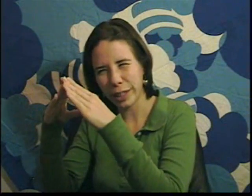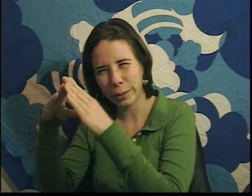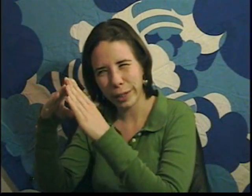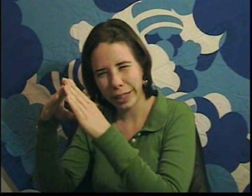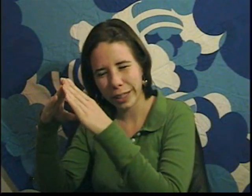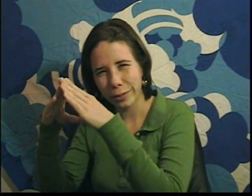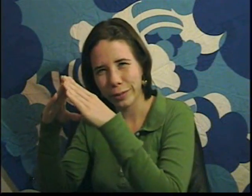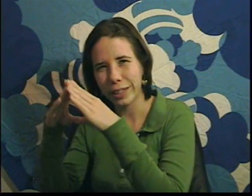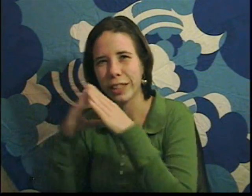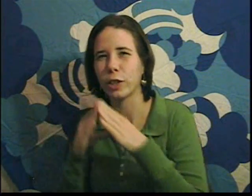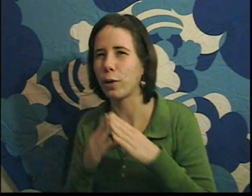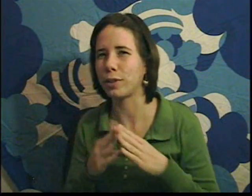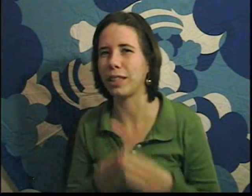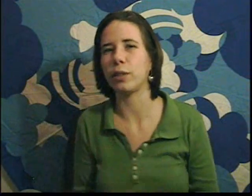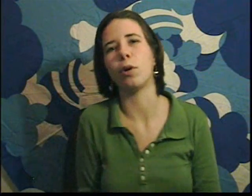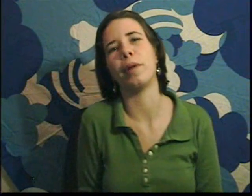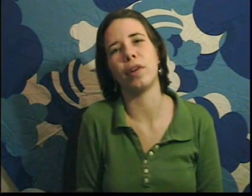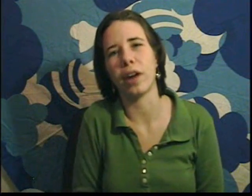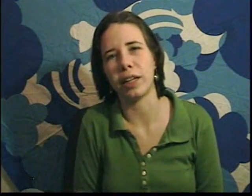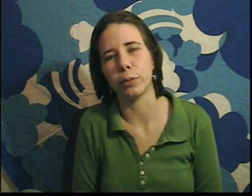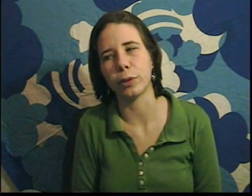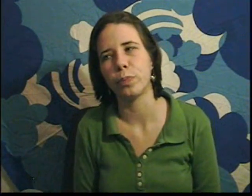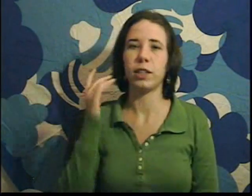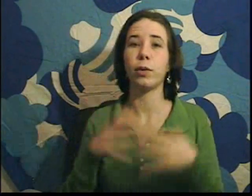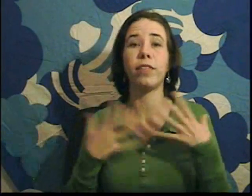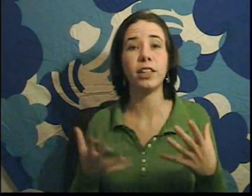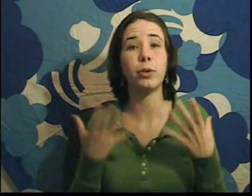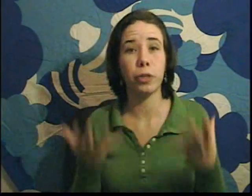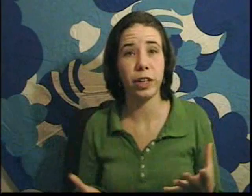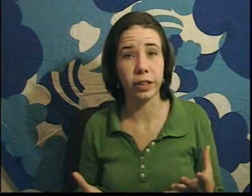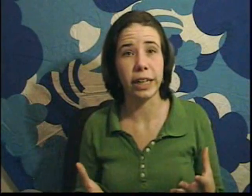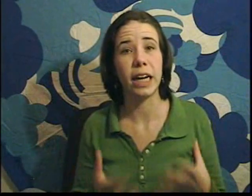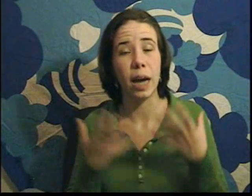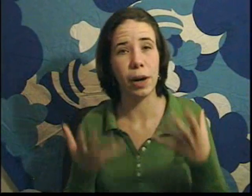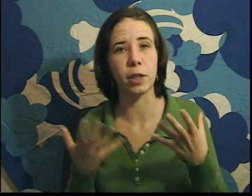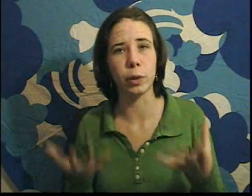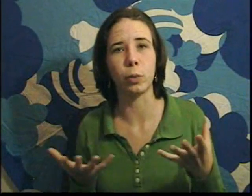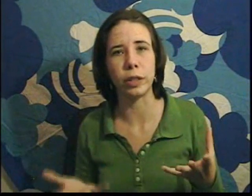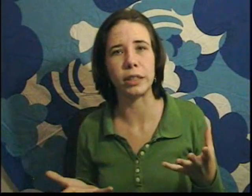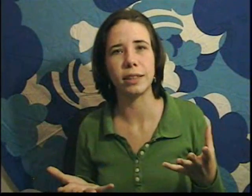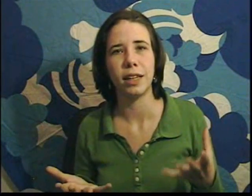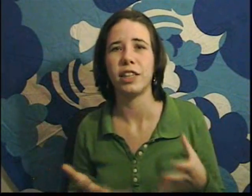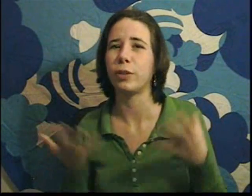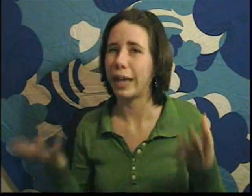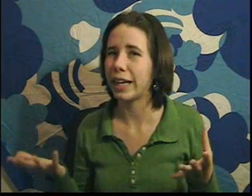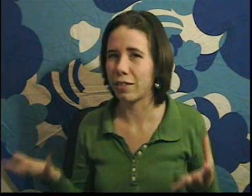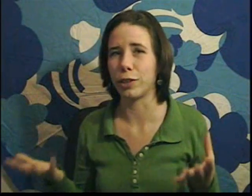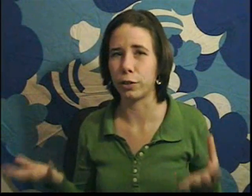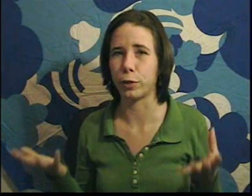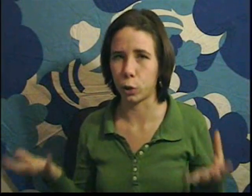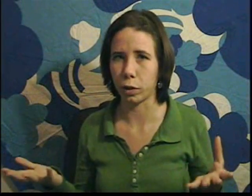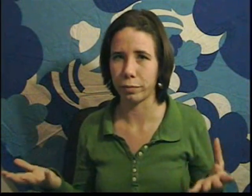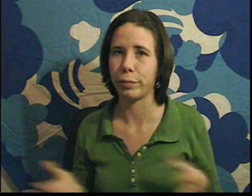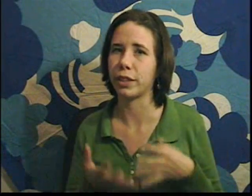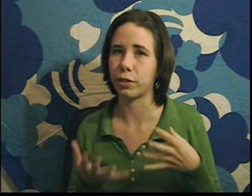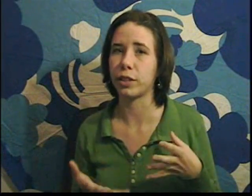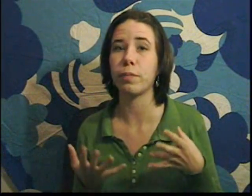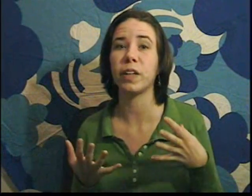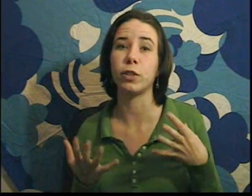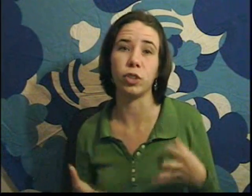really, really, really close to equal, but they're not equal. So if that's your theory about the real world, you can't ever know for sure, because there are some things